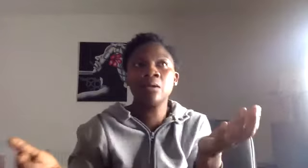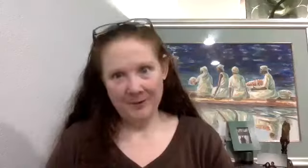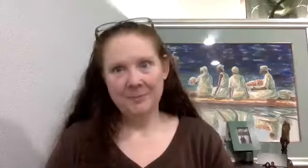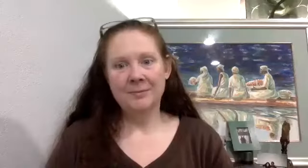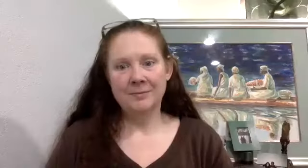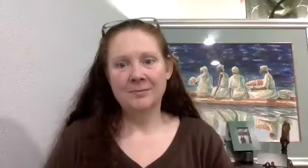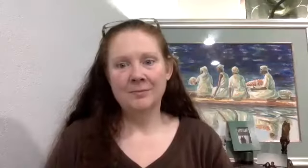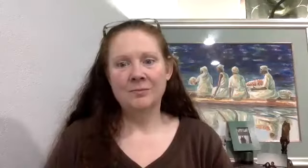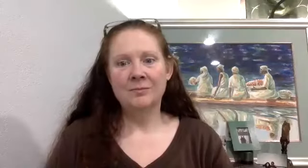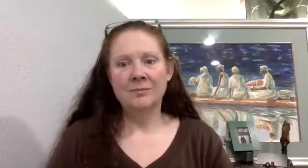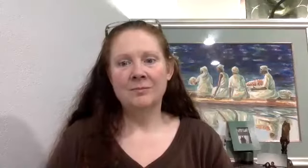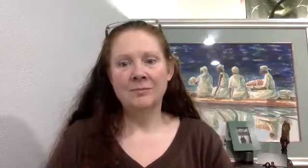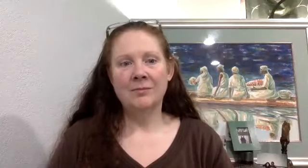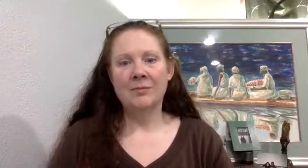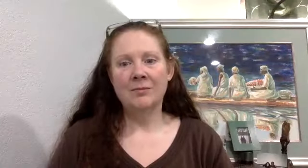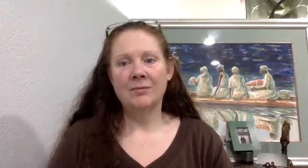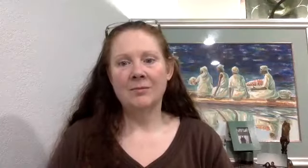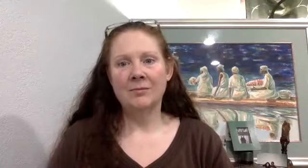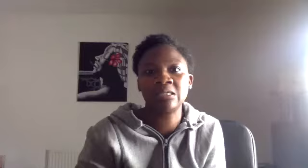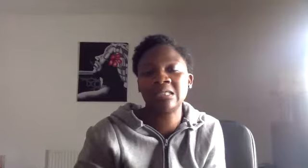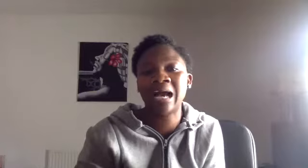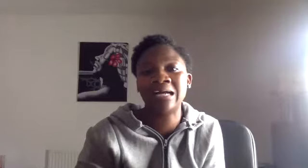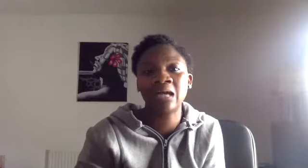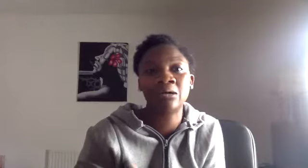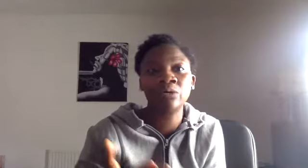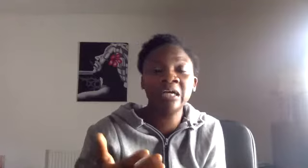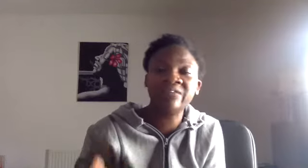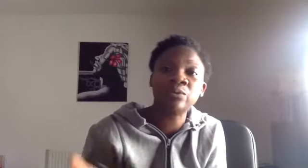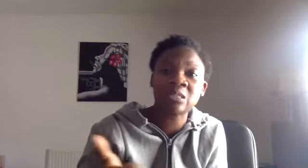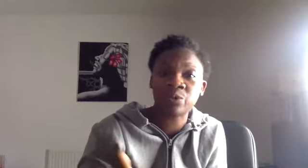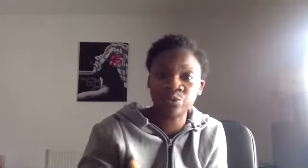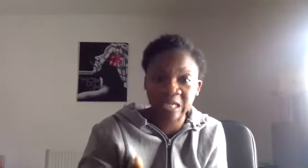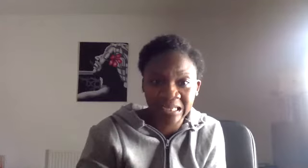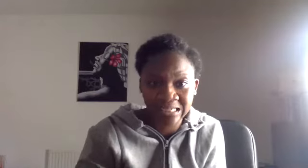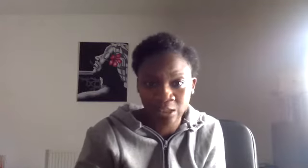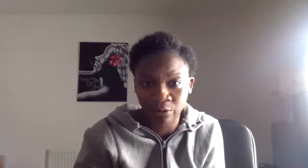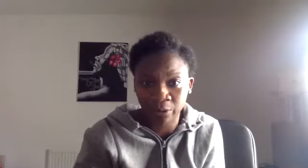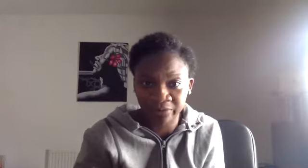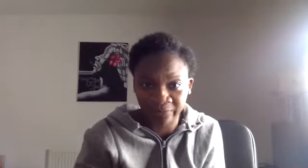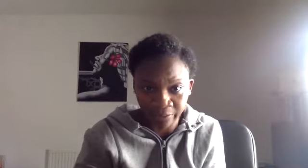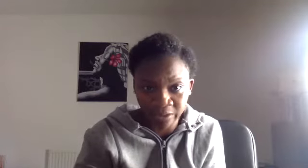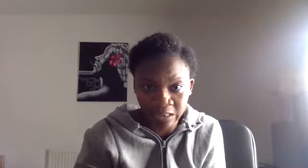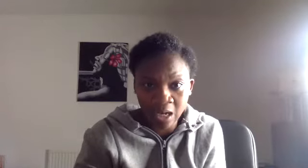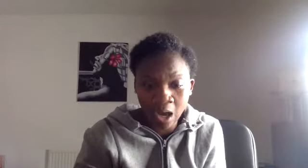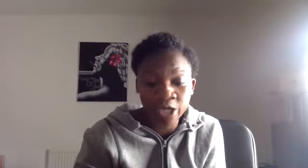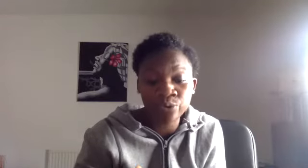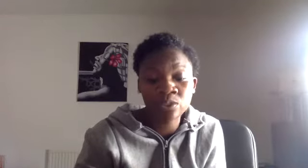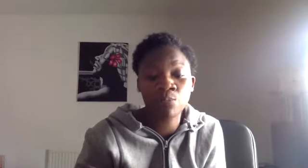But what we don't know is how does this, how, if you were someone who gets the coronavirus, are you someone